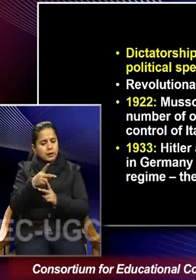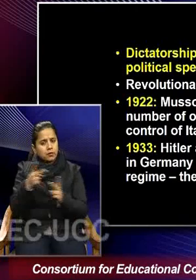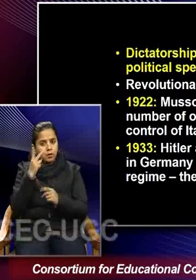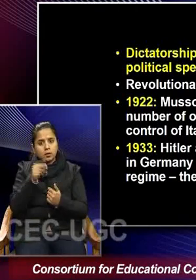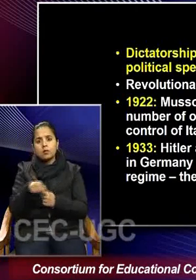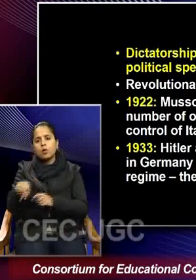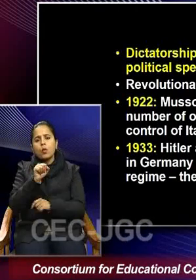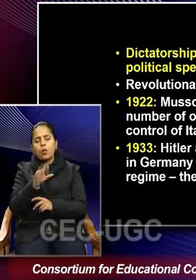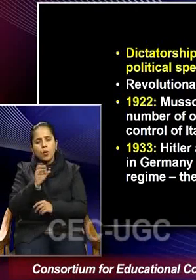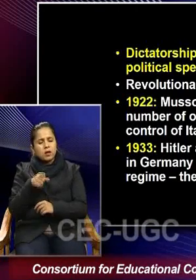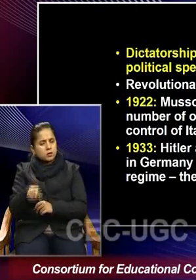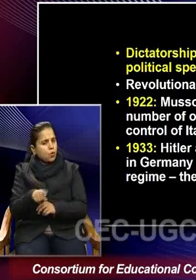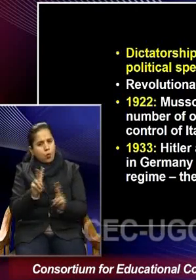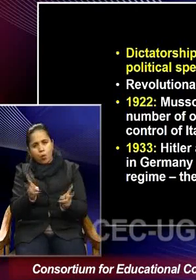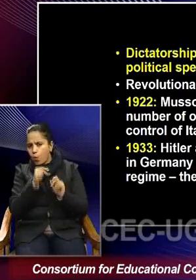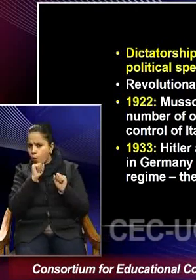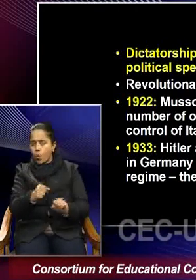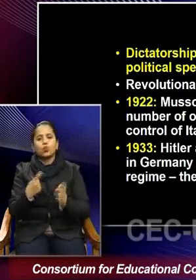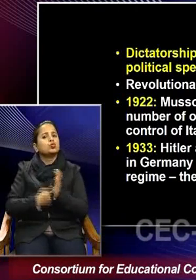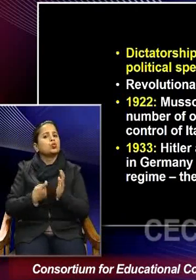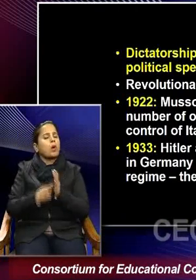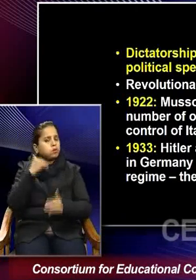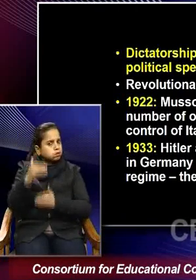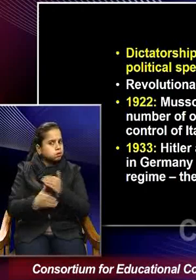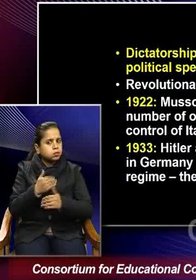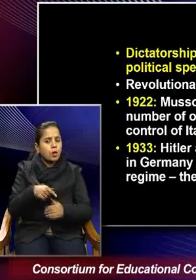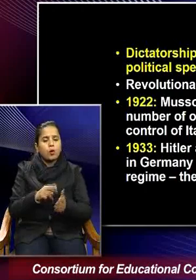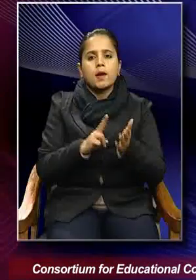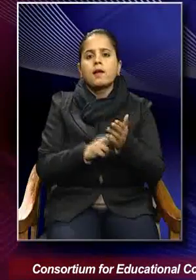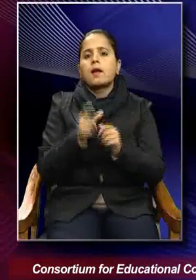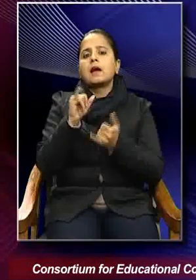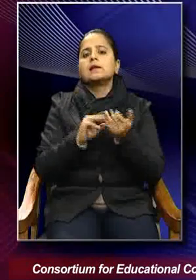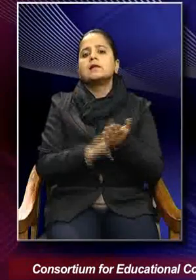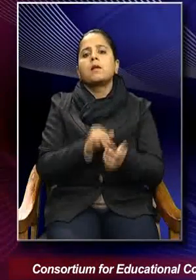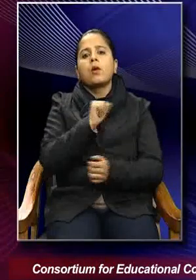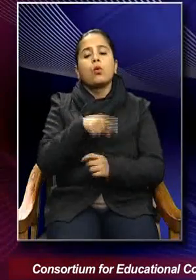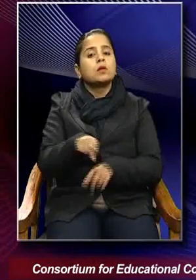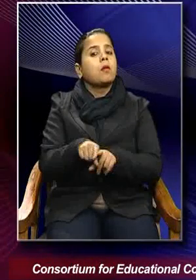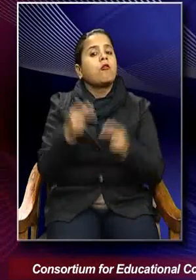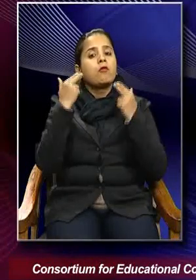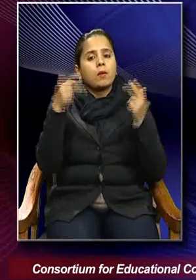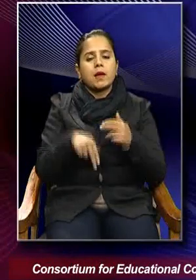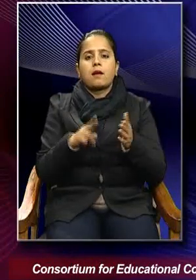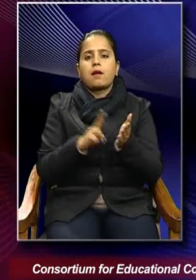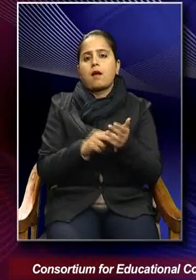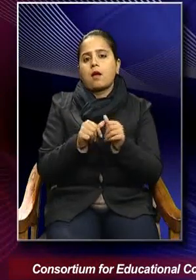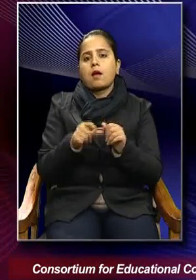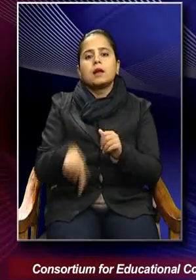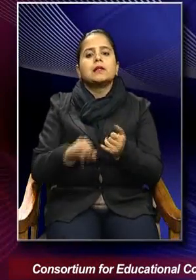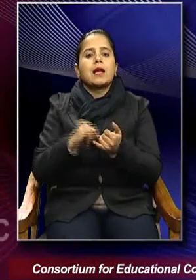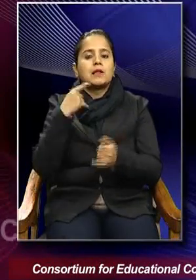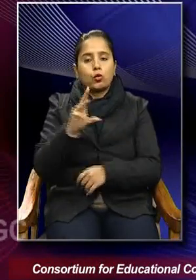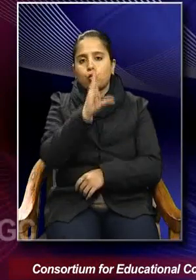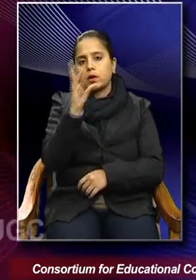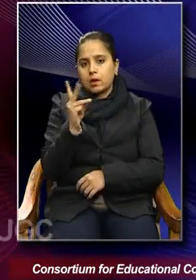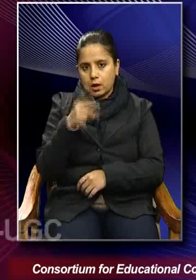a ruthless regime of, uh, uh, uh, Nazism that is also known as the Nazi, as the Nazi third